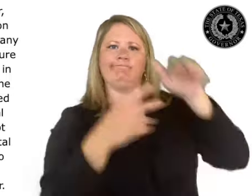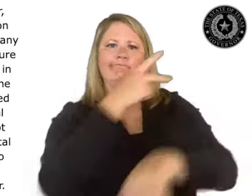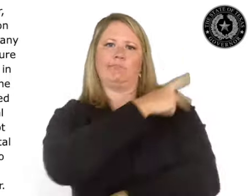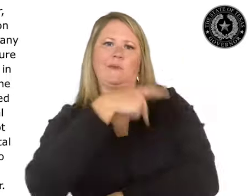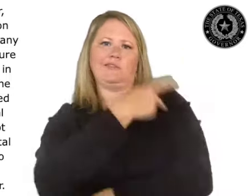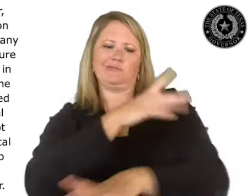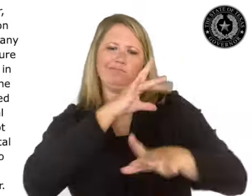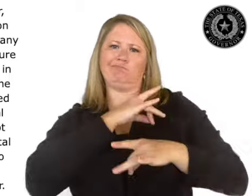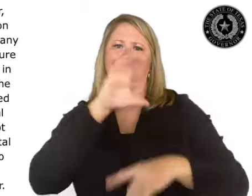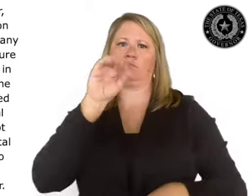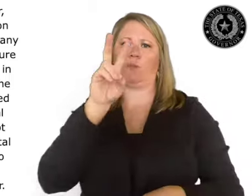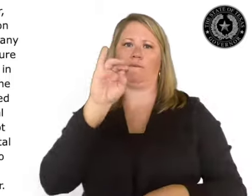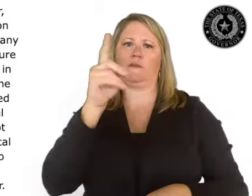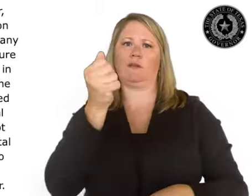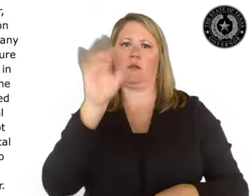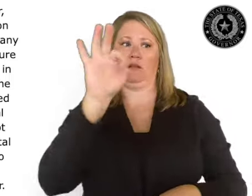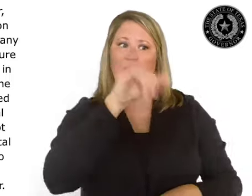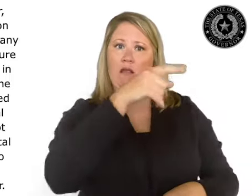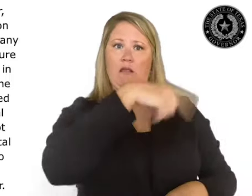COVID-19 of